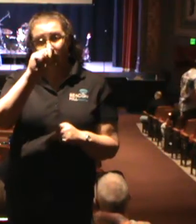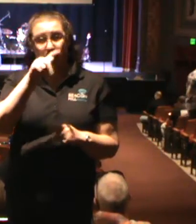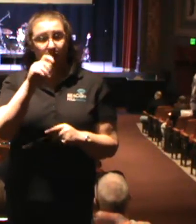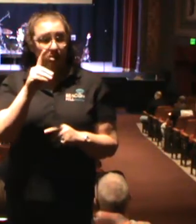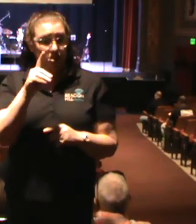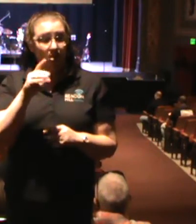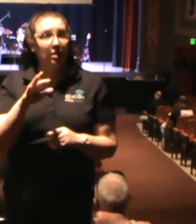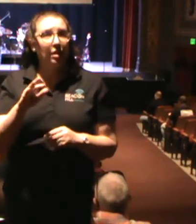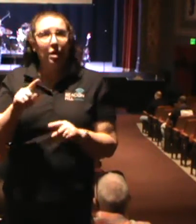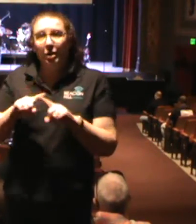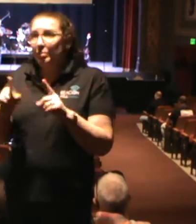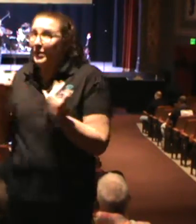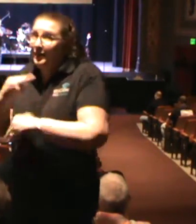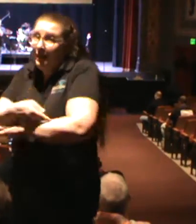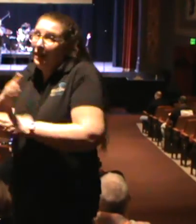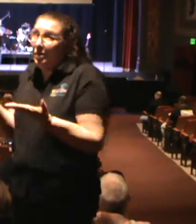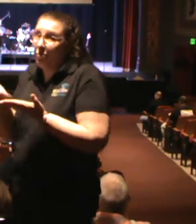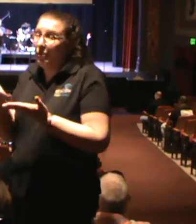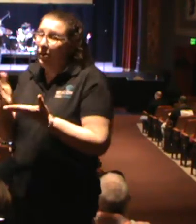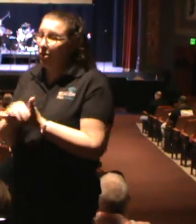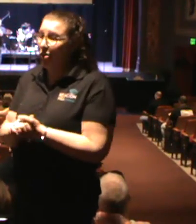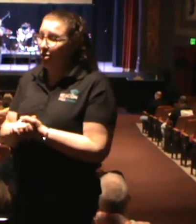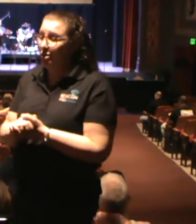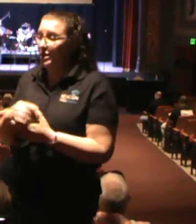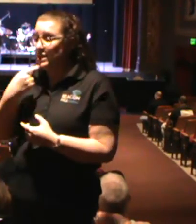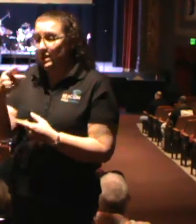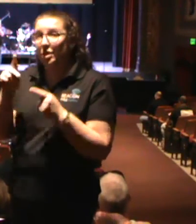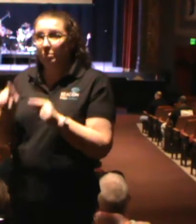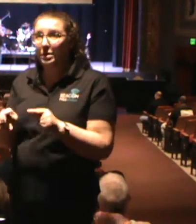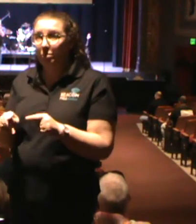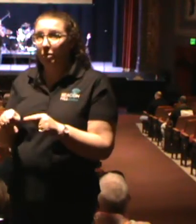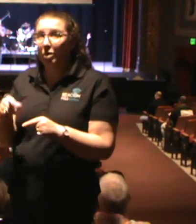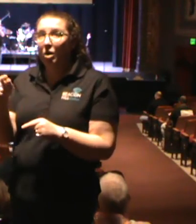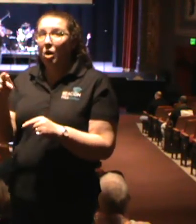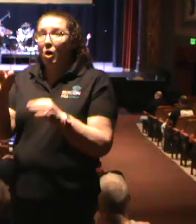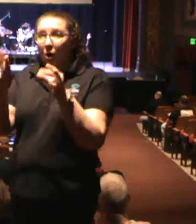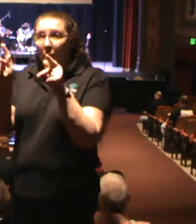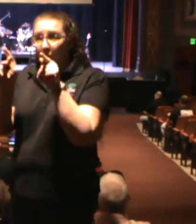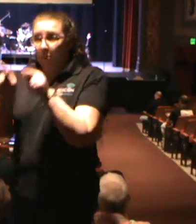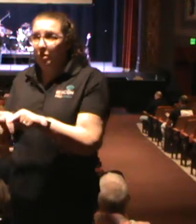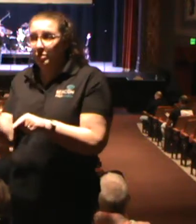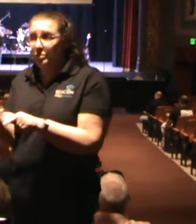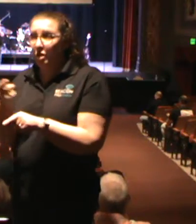somebody who's already tried them, found them guilty, and set them free anyways.